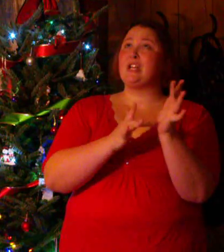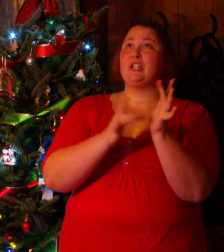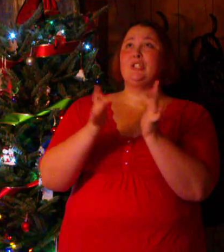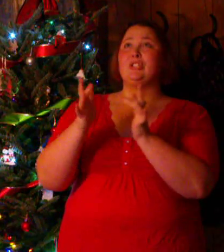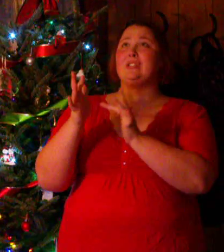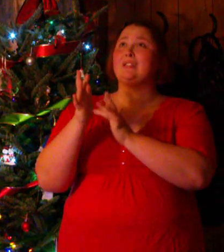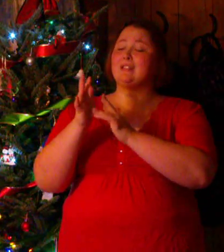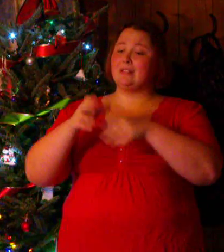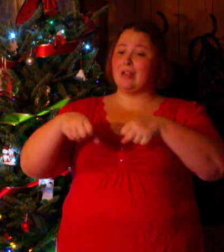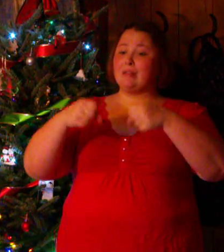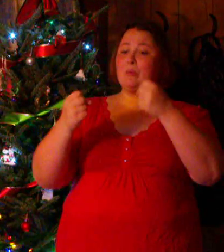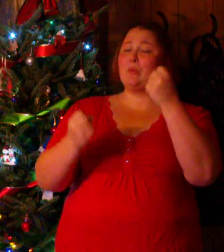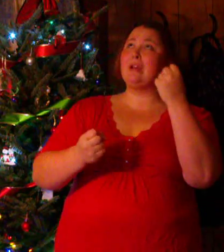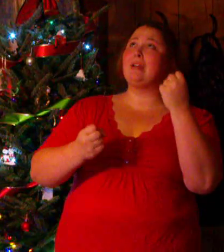Jesus, take the wheel